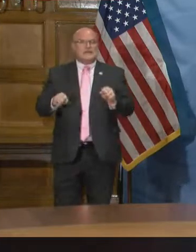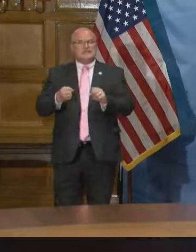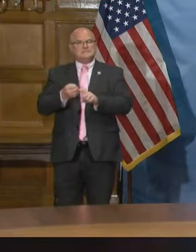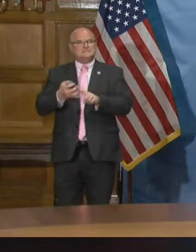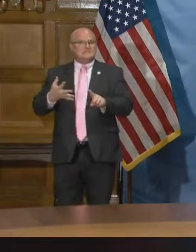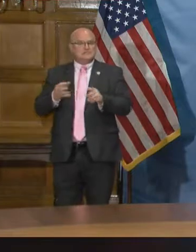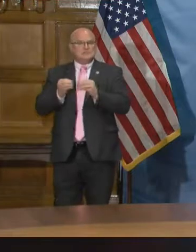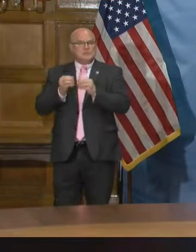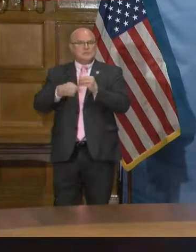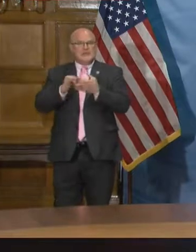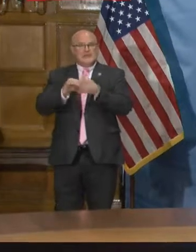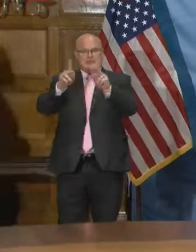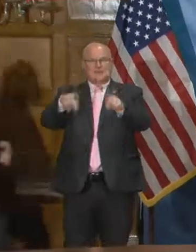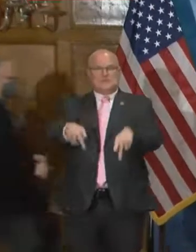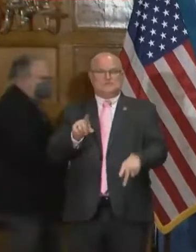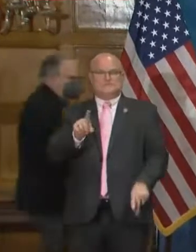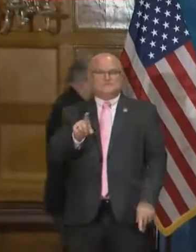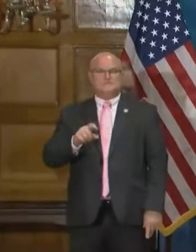Dr. Romero.